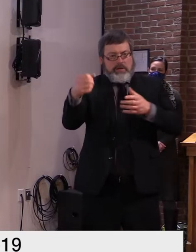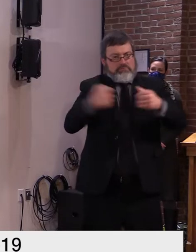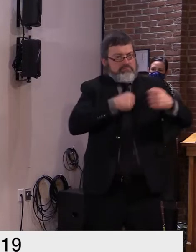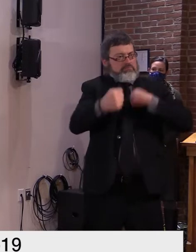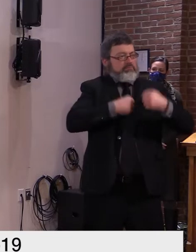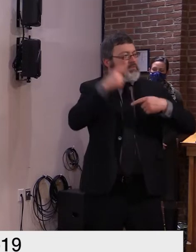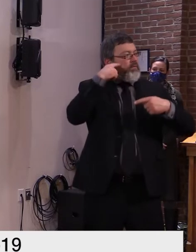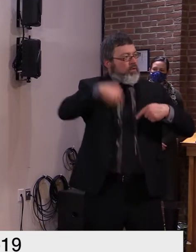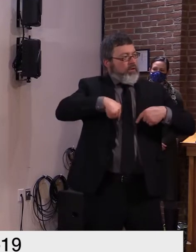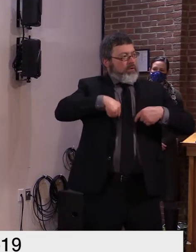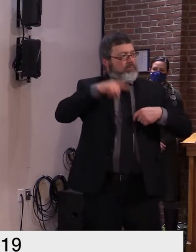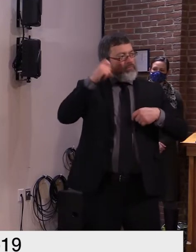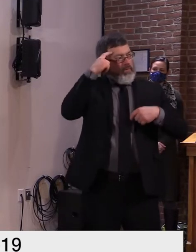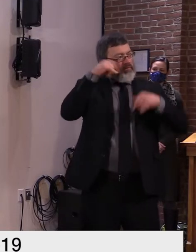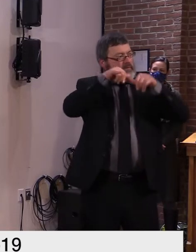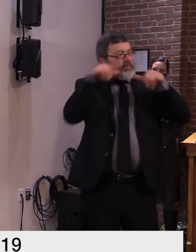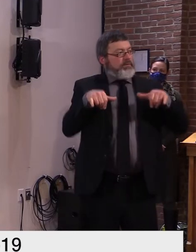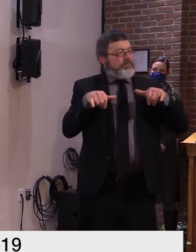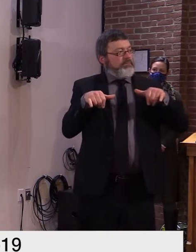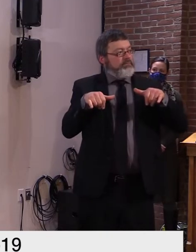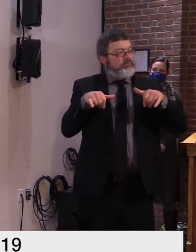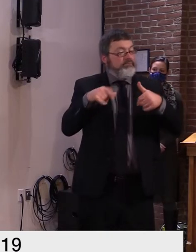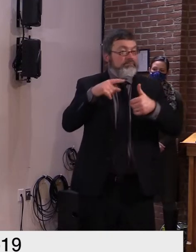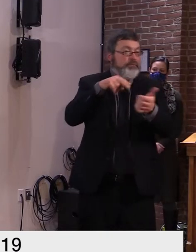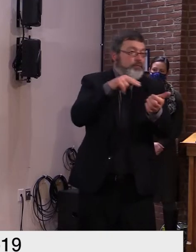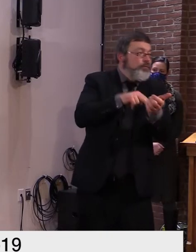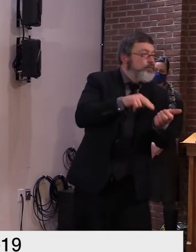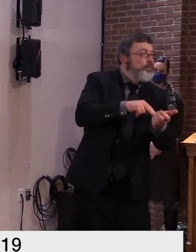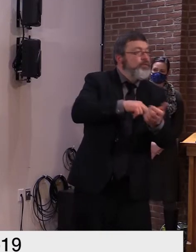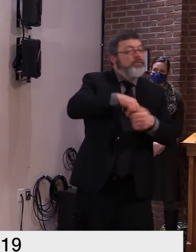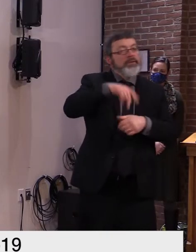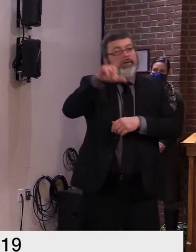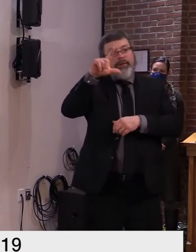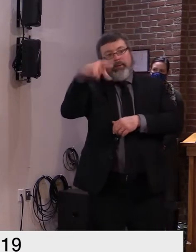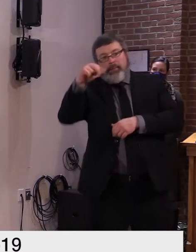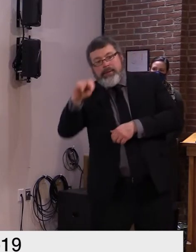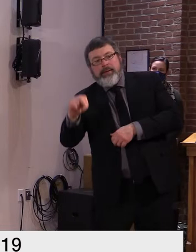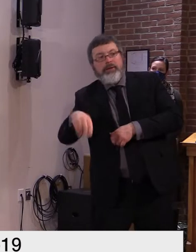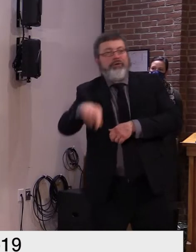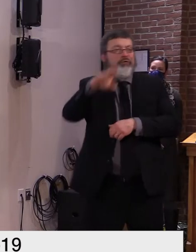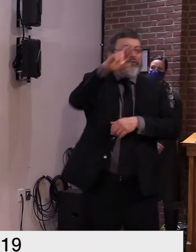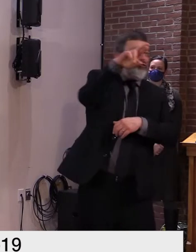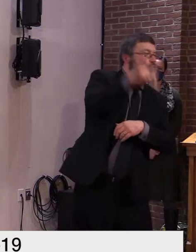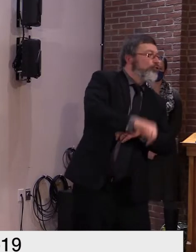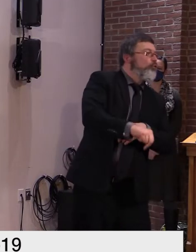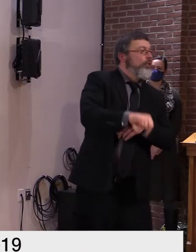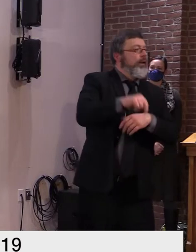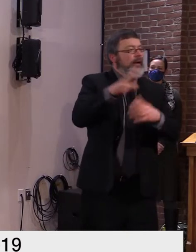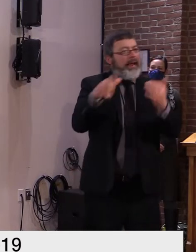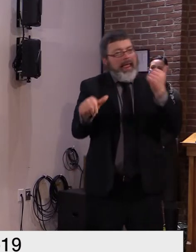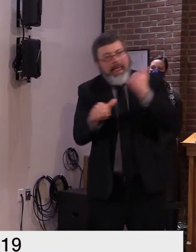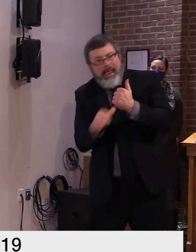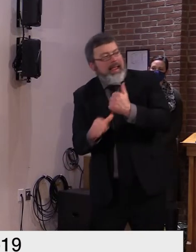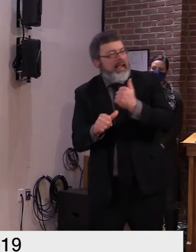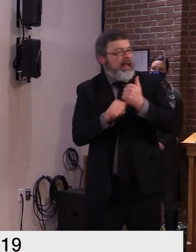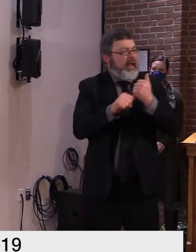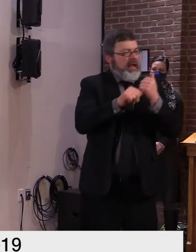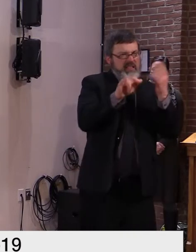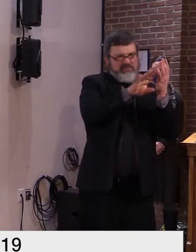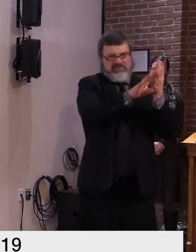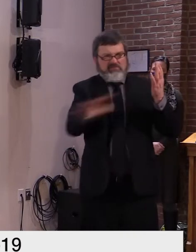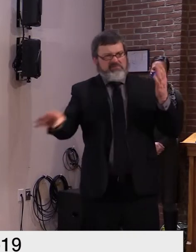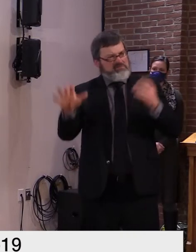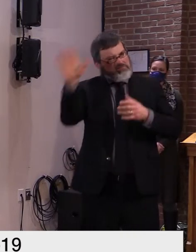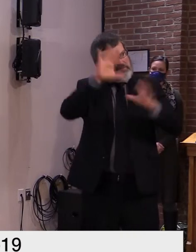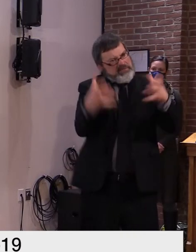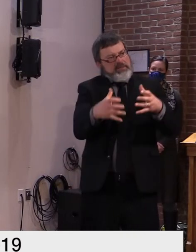staff specific to long-term care and covid outbreak response needs the contract will be